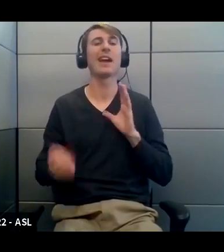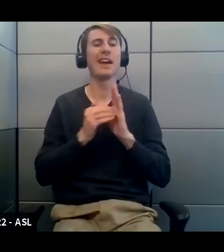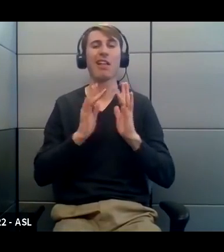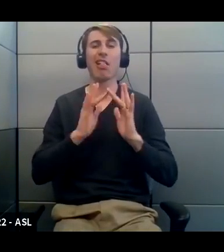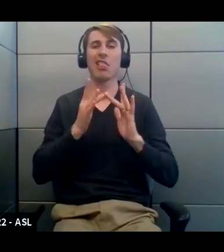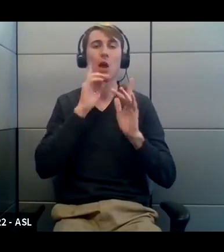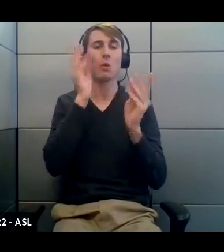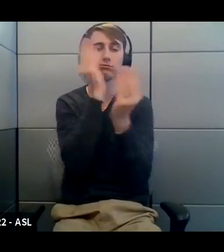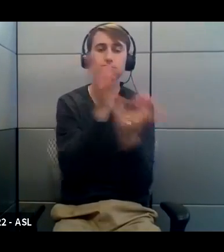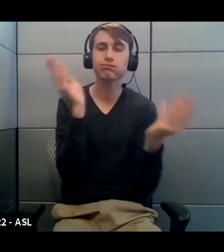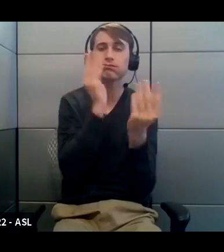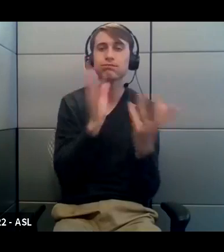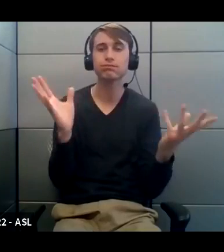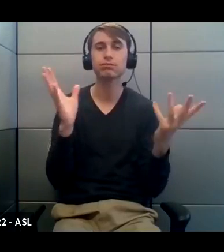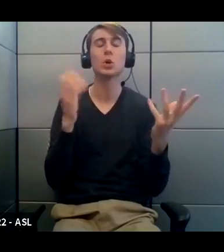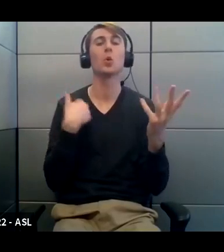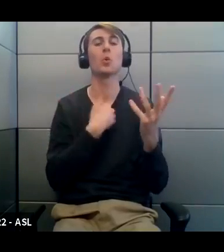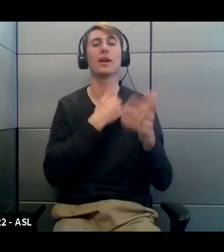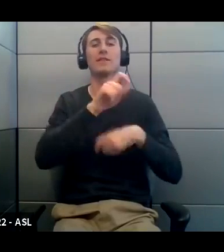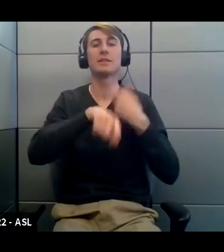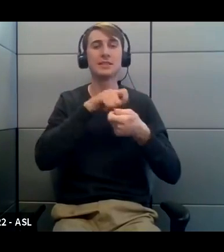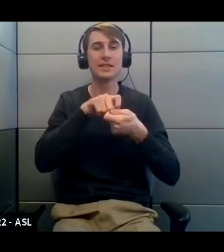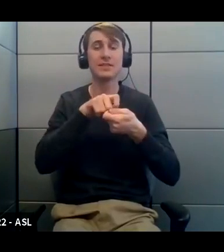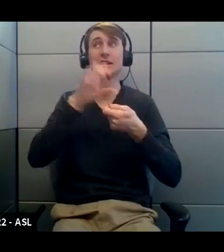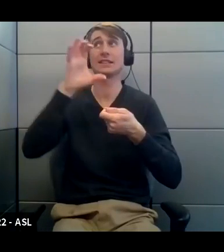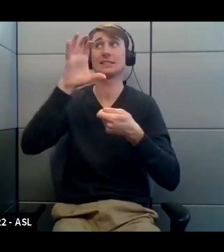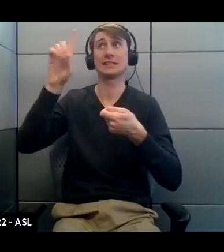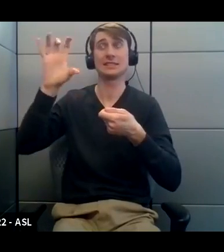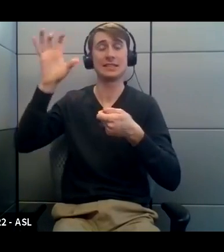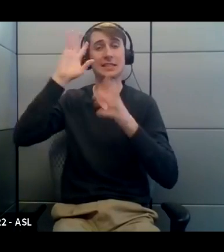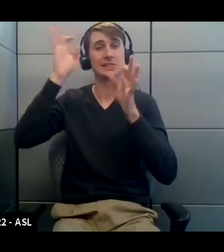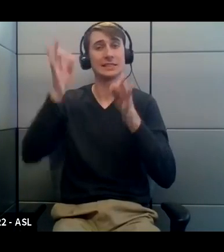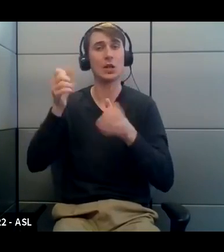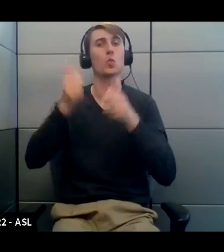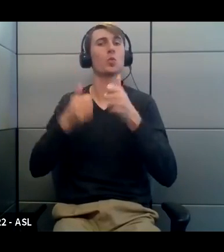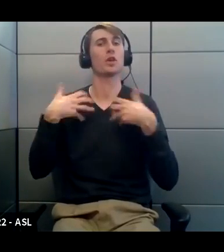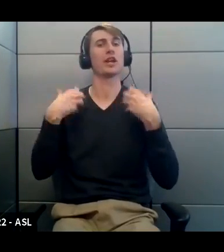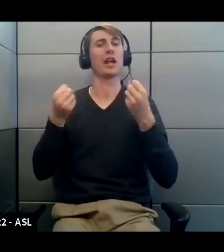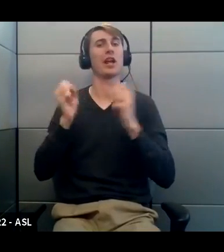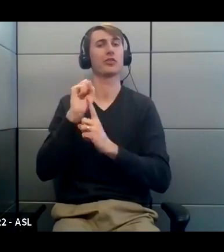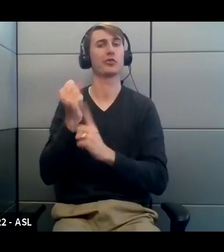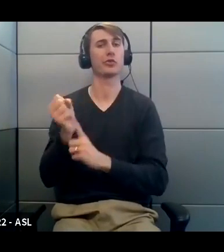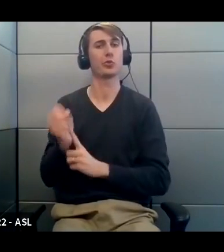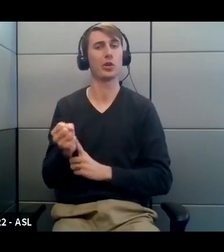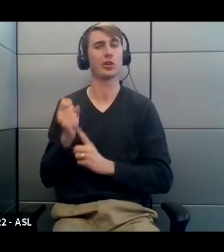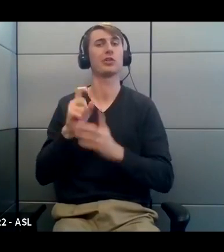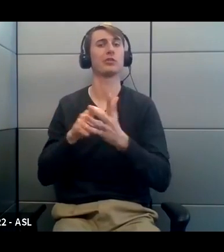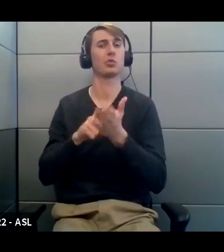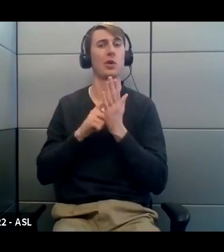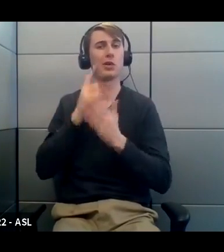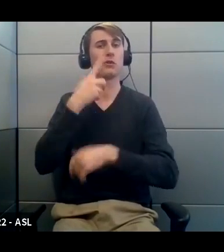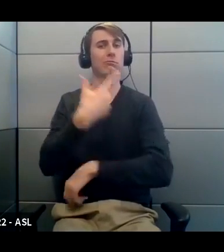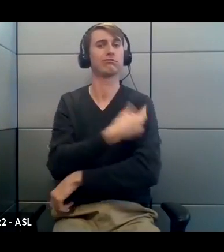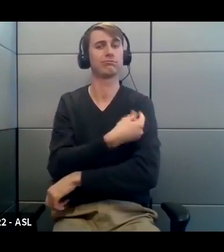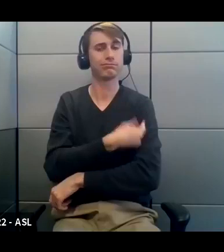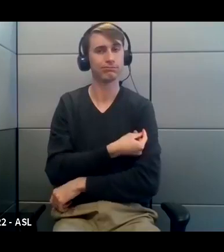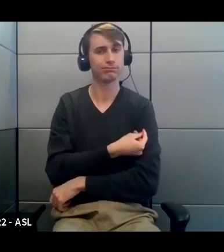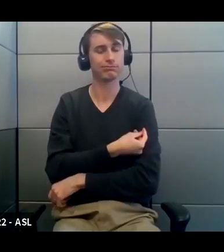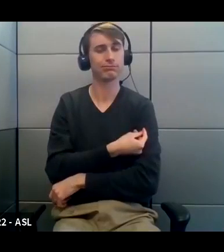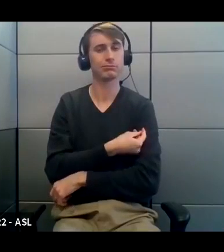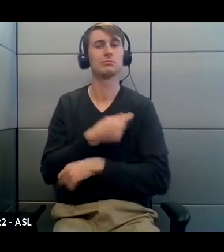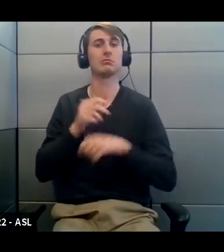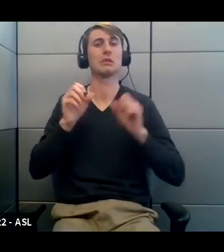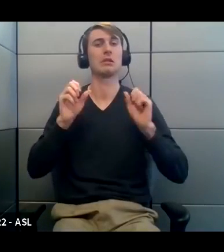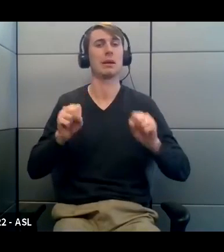health conditions that have been determined by the CDC and adopted by the Kansas Department of Health and Environment. And